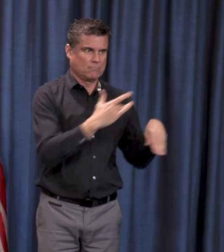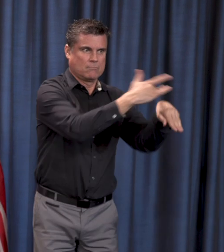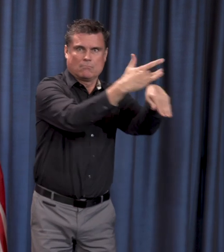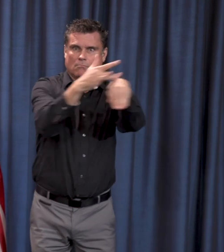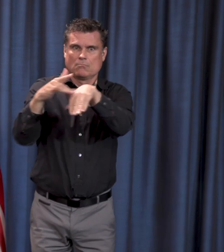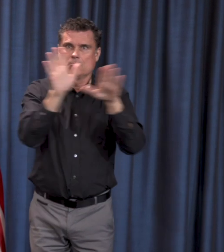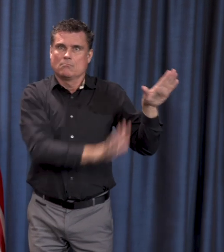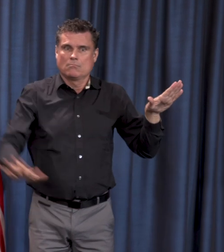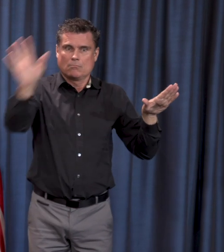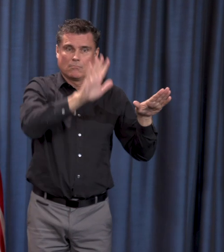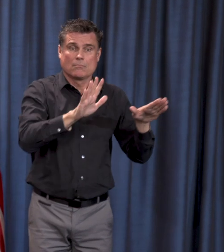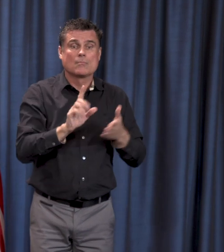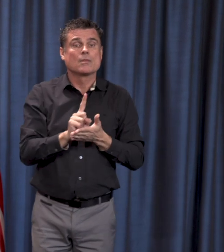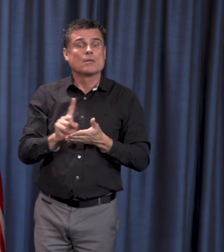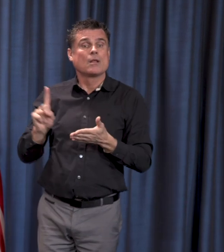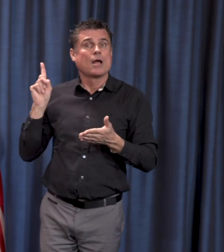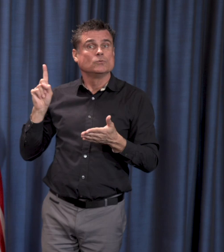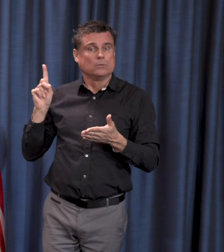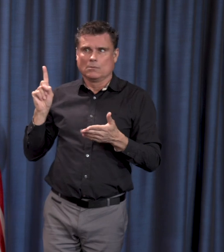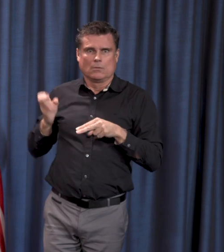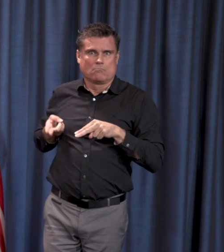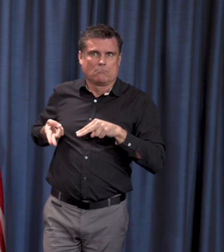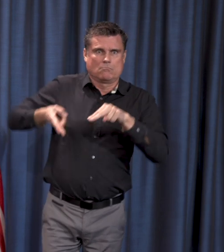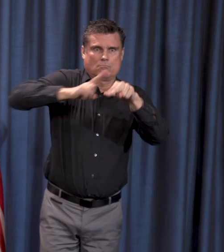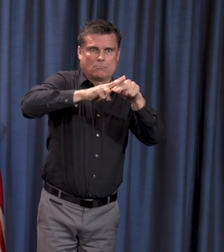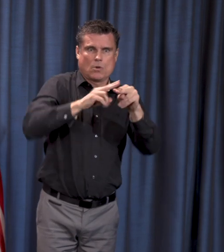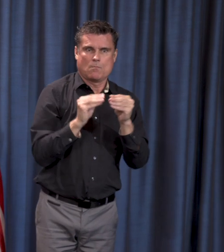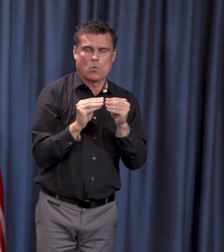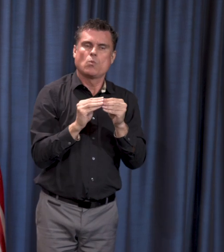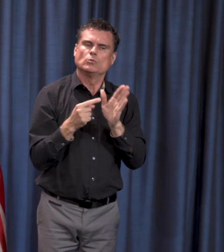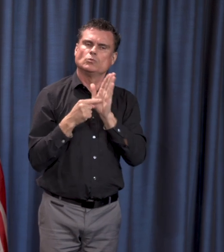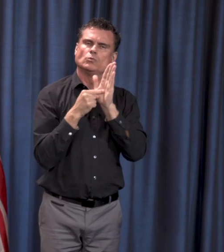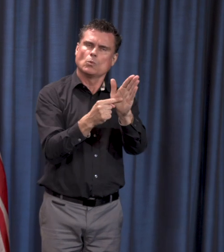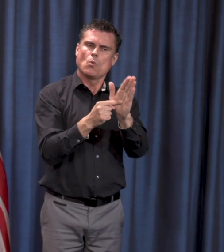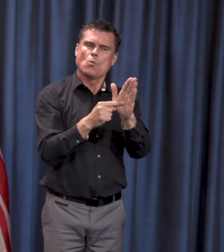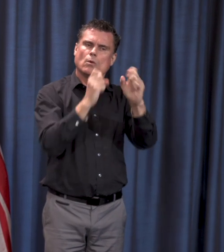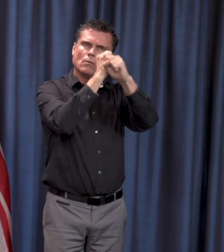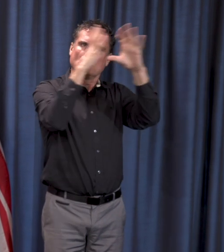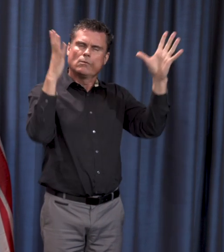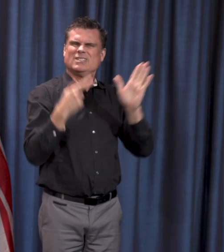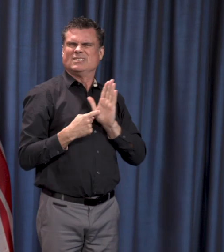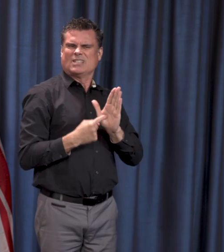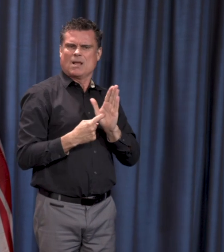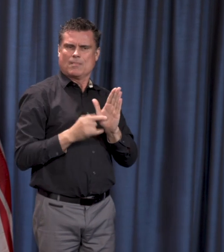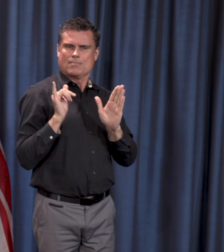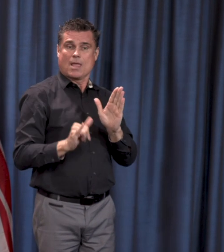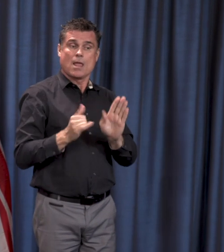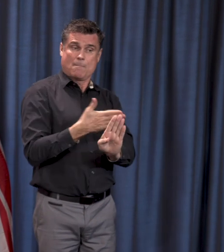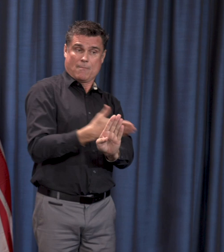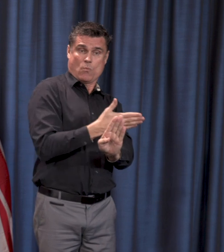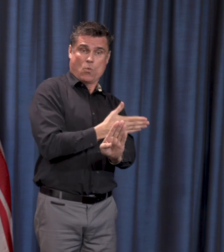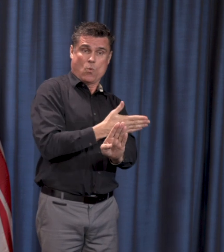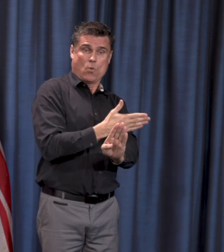the availability of beds. Just to put it in context, in the pre-COVID period this time of year,